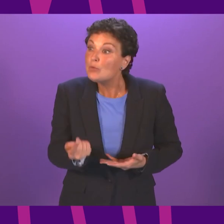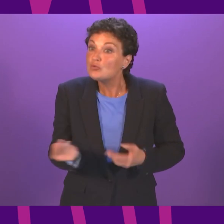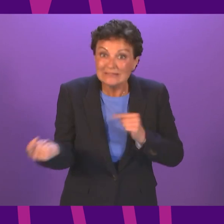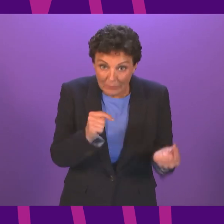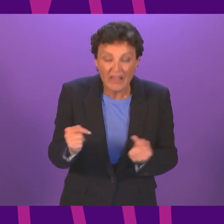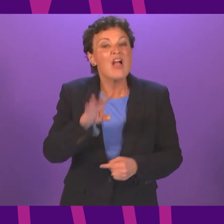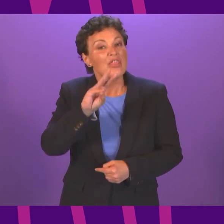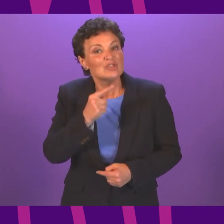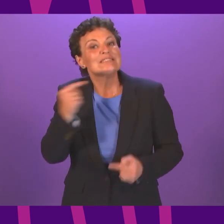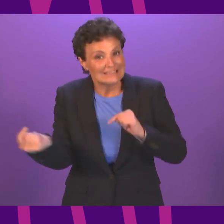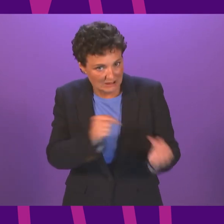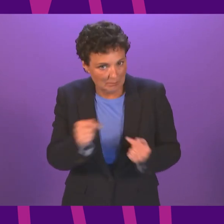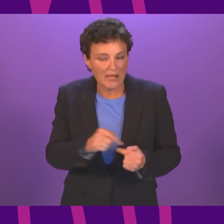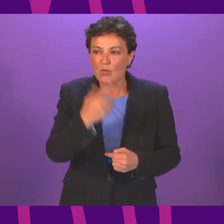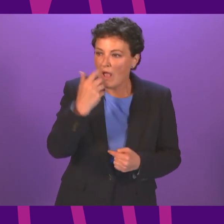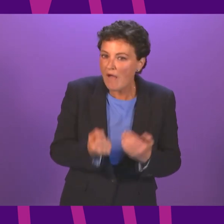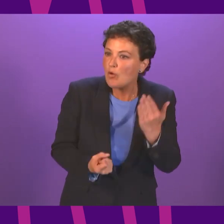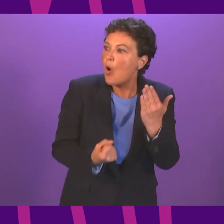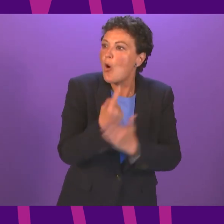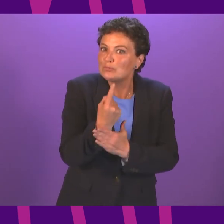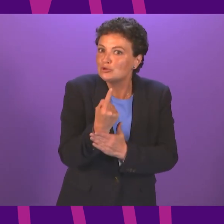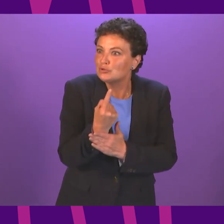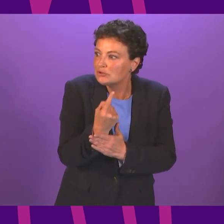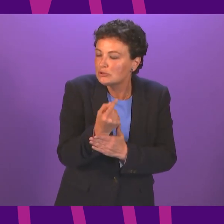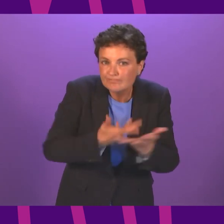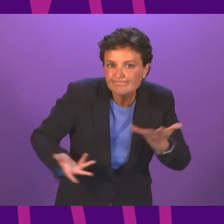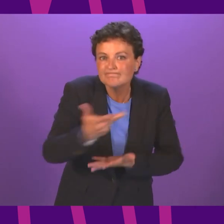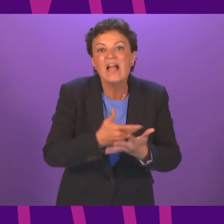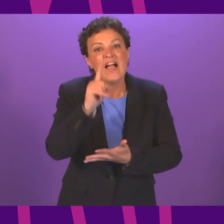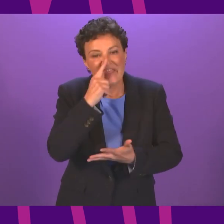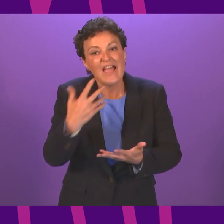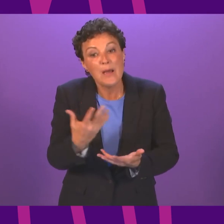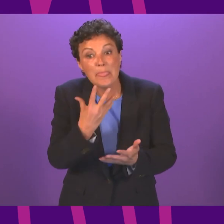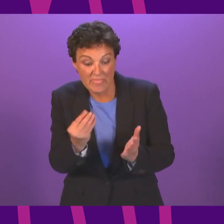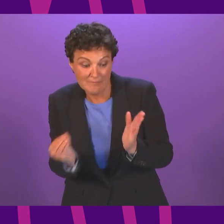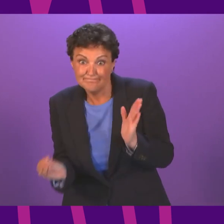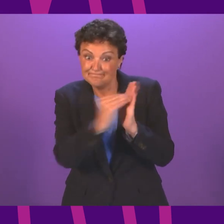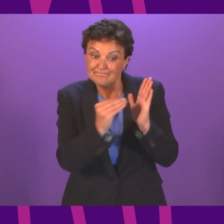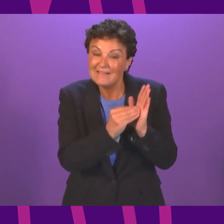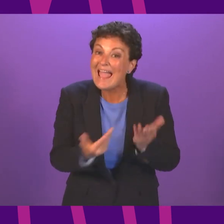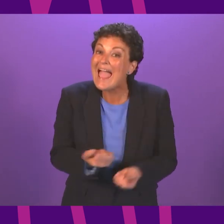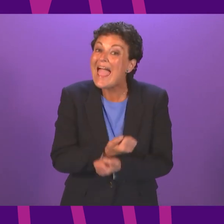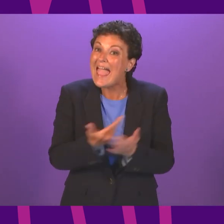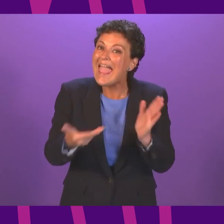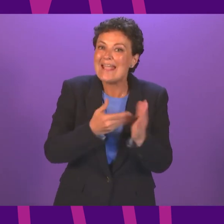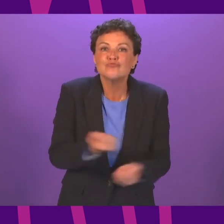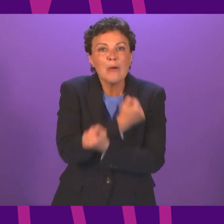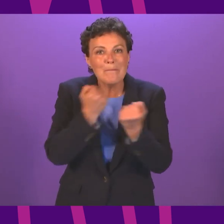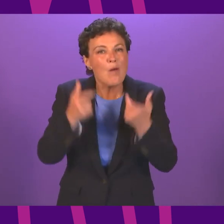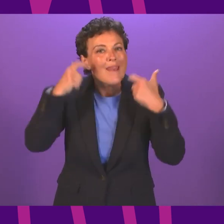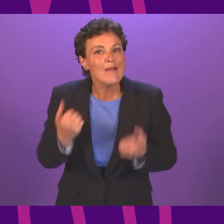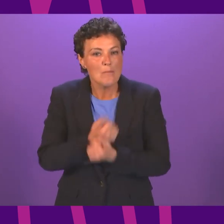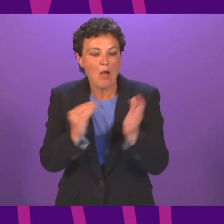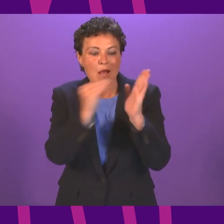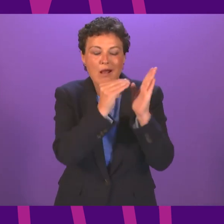have those contingent powers there should they be necessary. But they are only used if they are absolutely necessary, and Parliament has